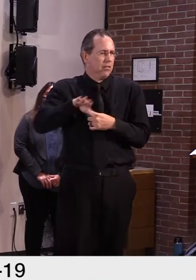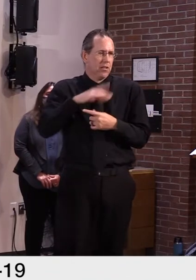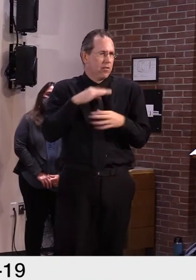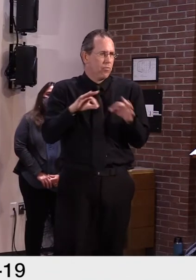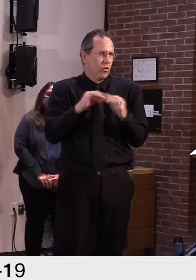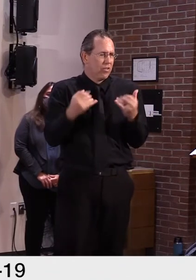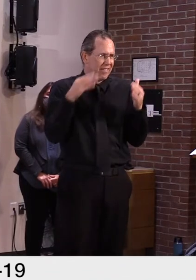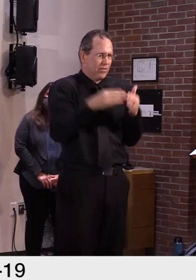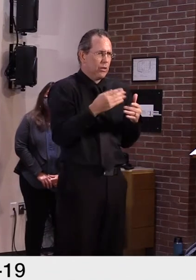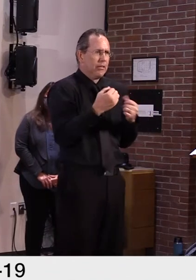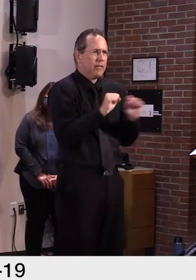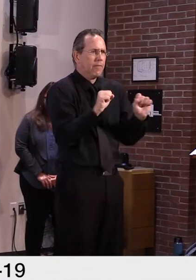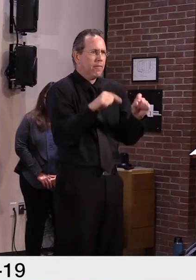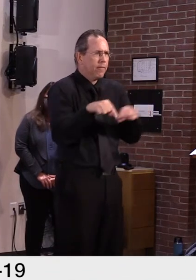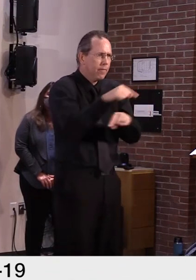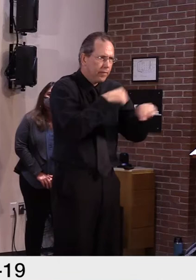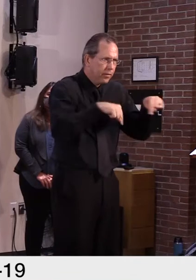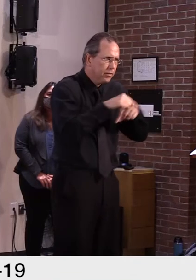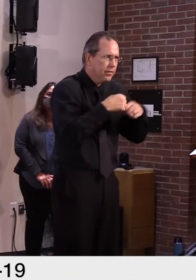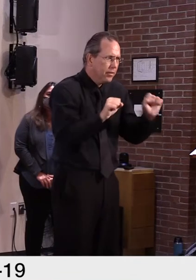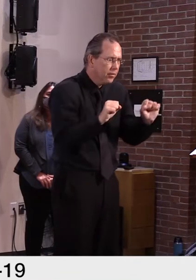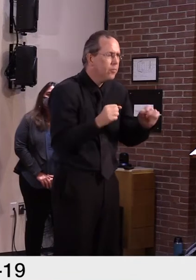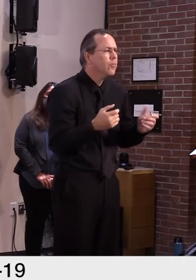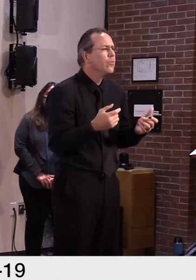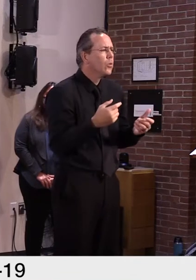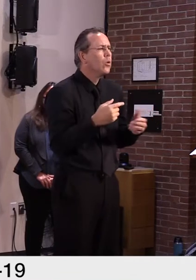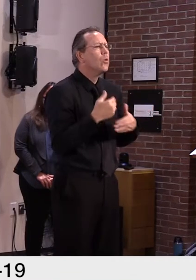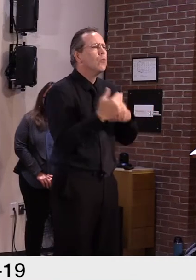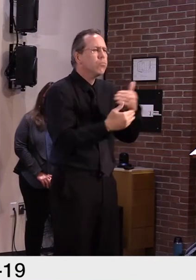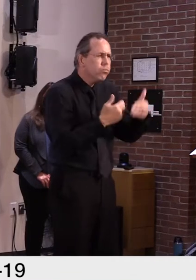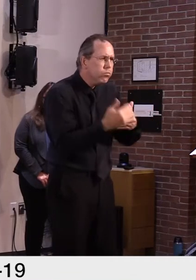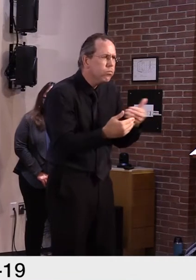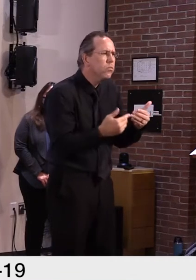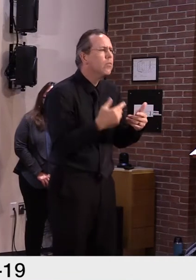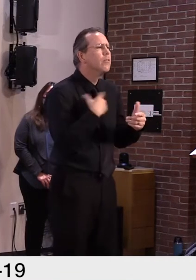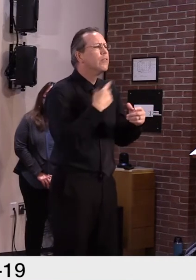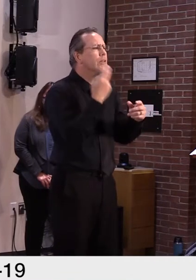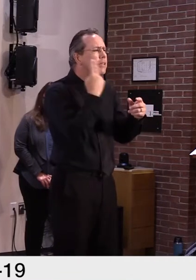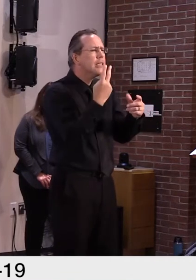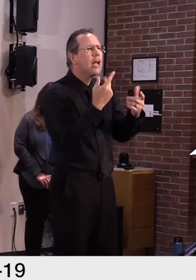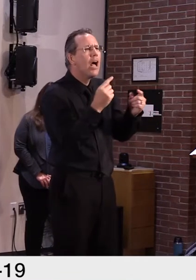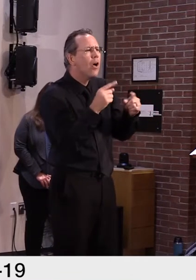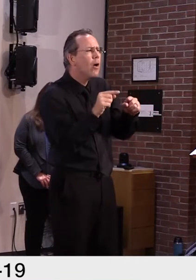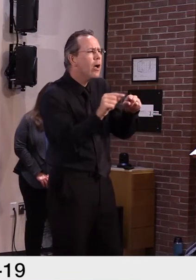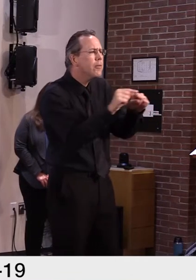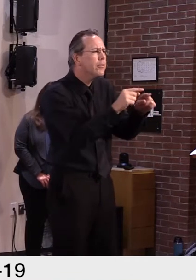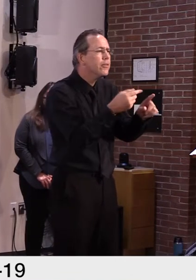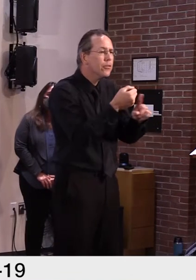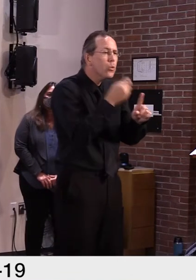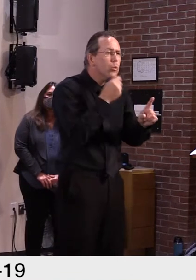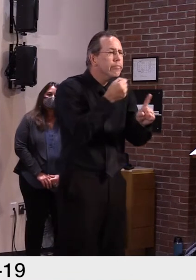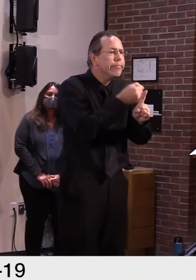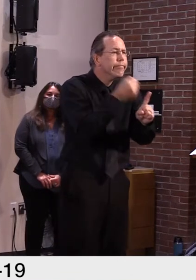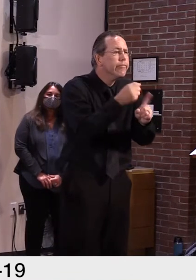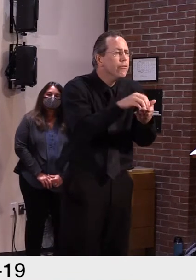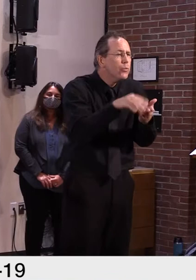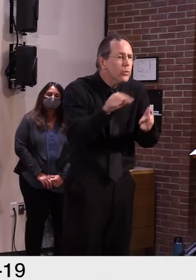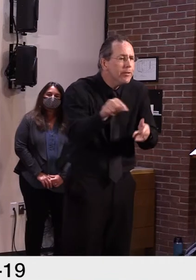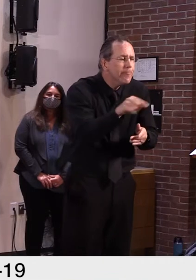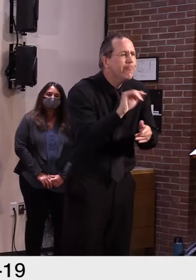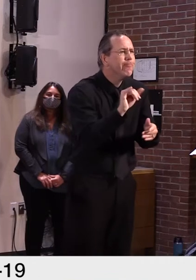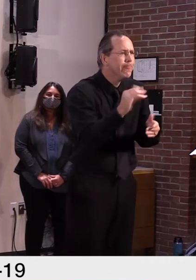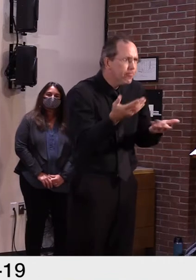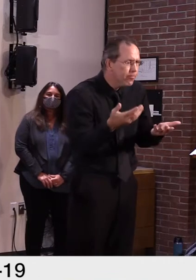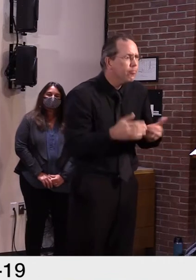piece of work for us is to begin to address the impact of the emergency on student learning. And pointing the education system to do that